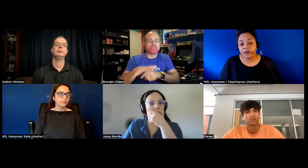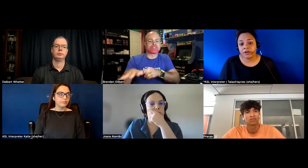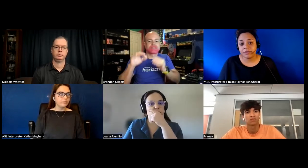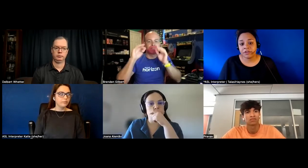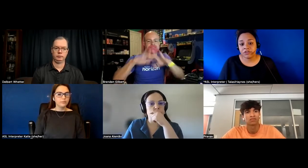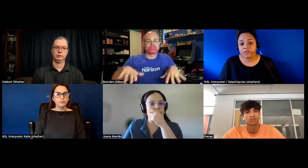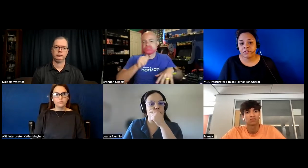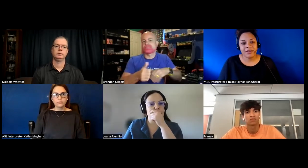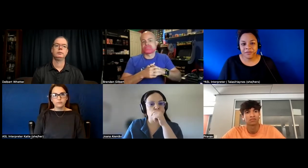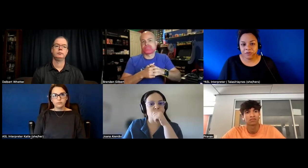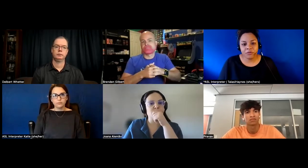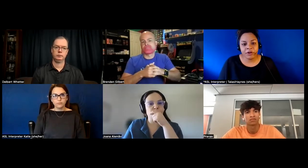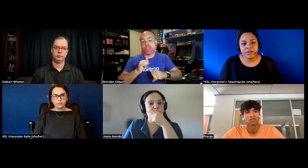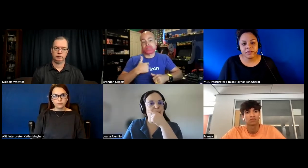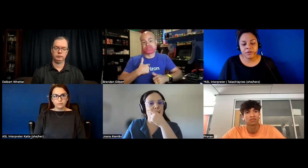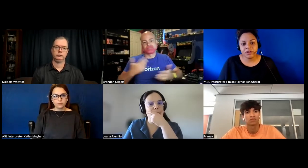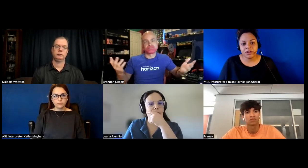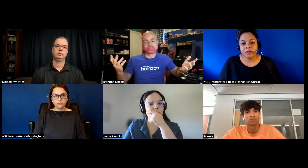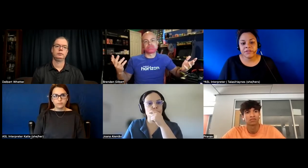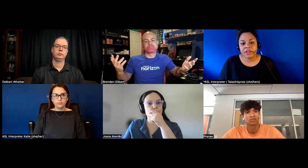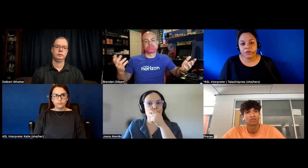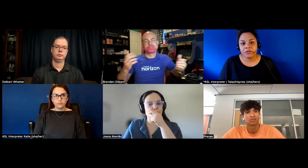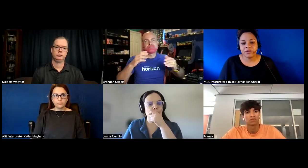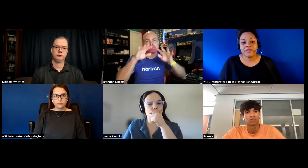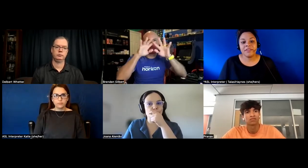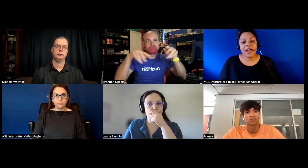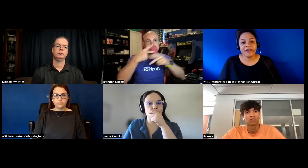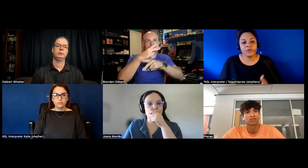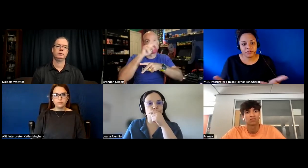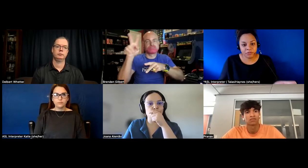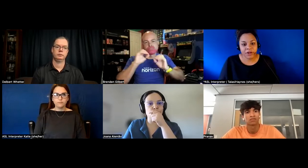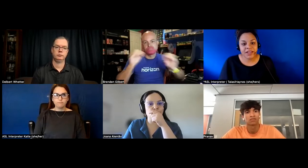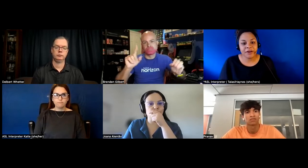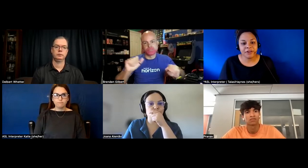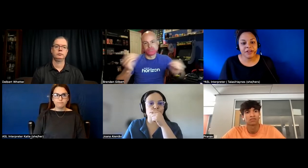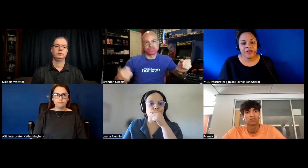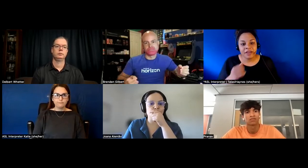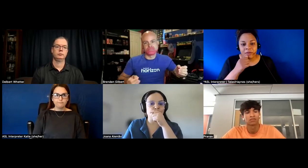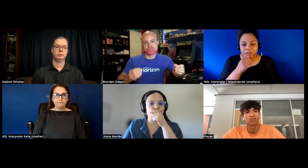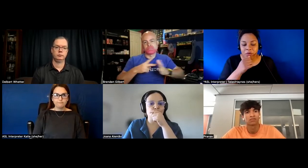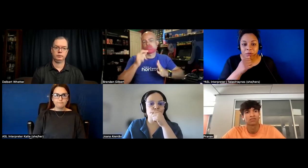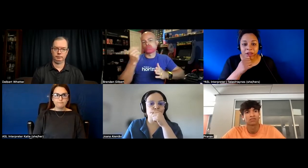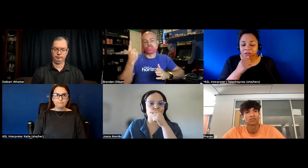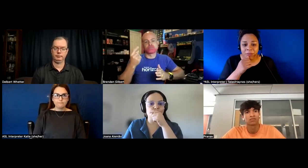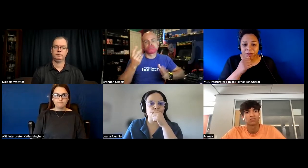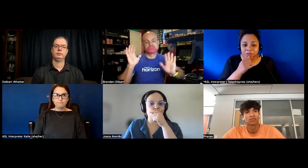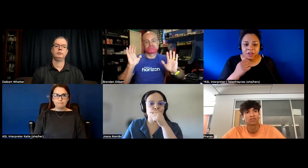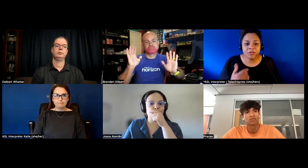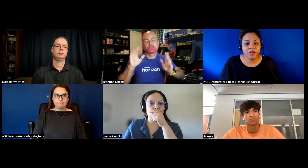positions they're rarely disability disabled because then that would spread down um so when i look up i don't see other disabled